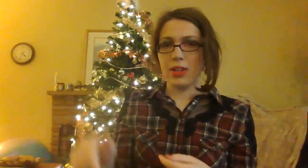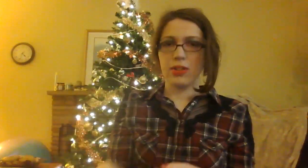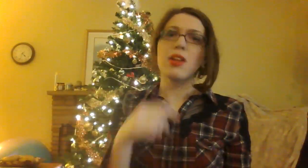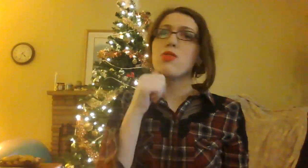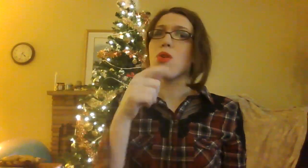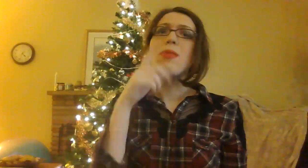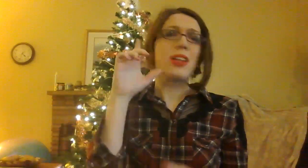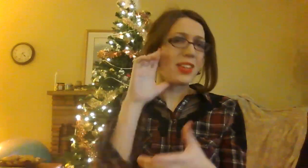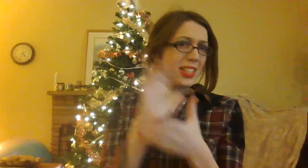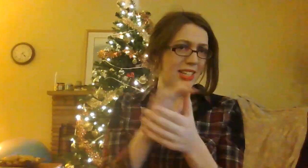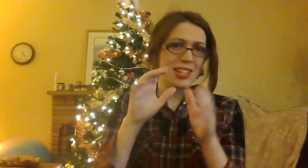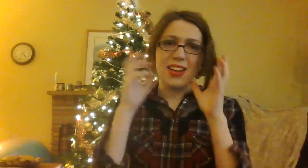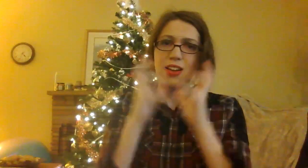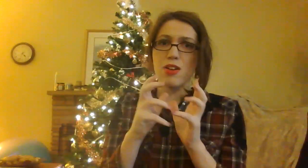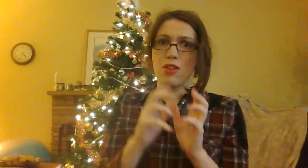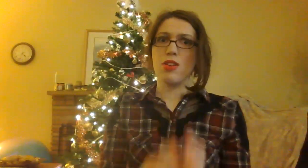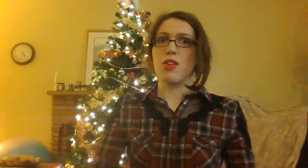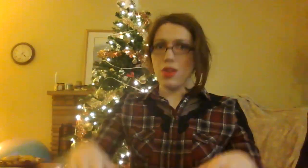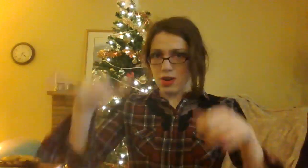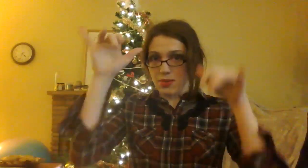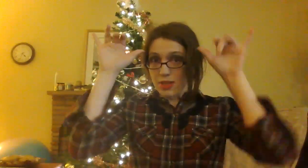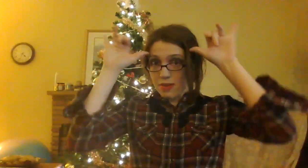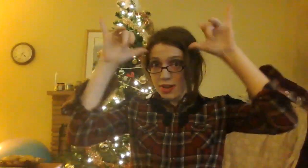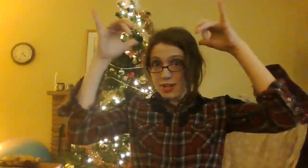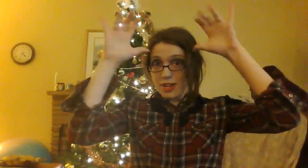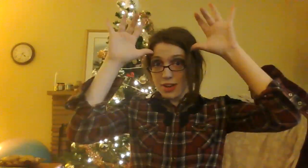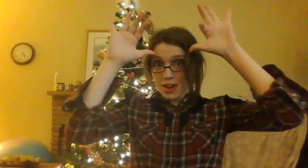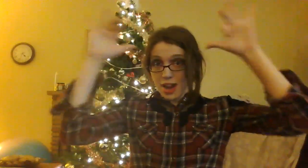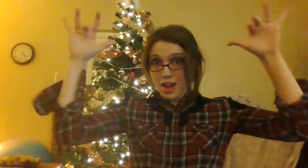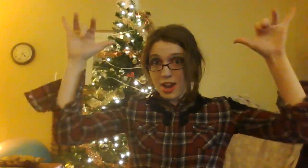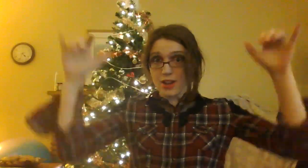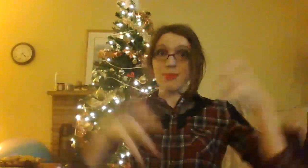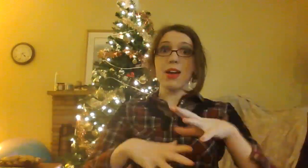you say you don't believe in Santa You wind up with a reindeer Hey, hey, bet